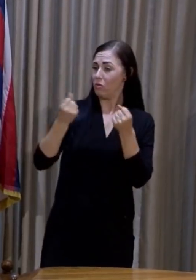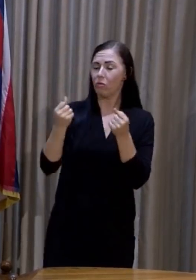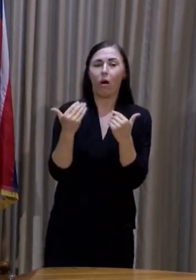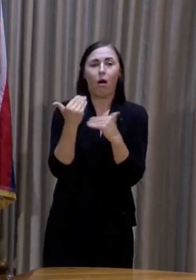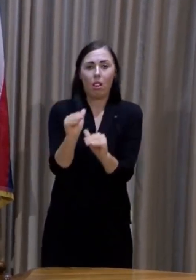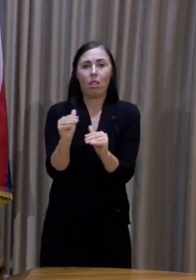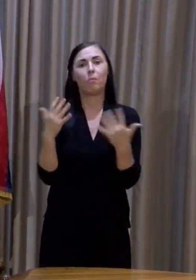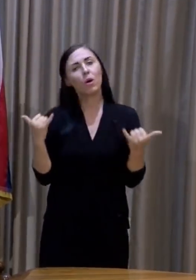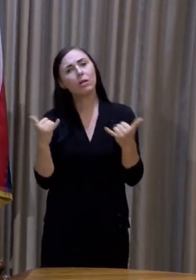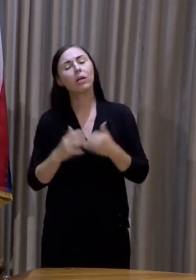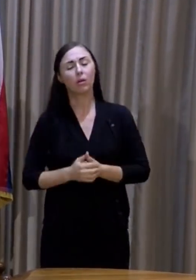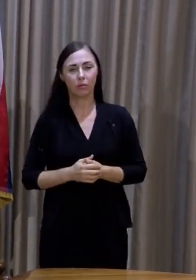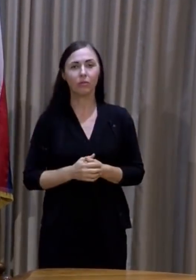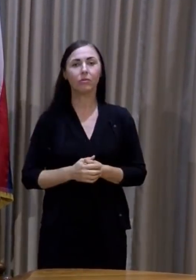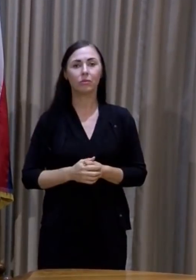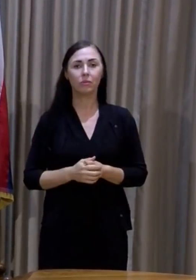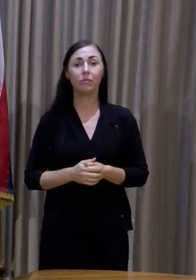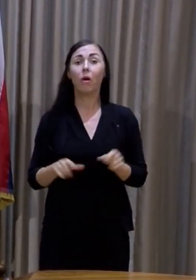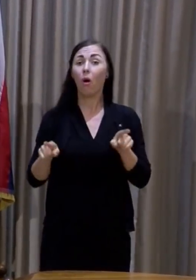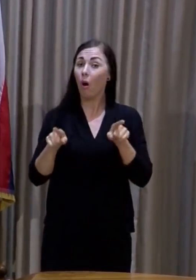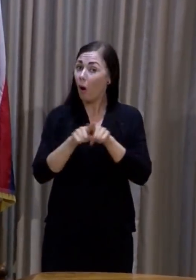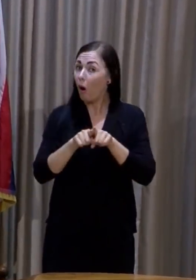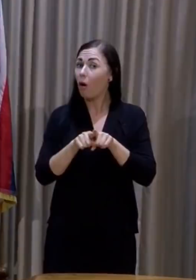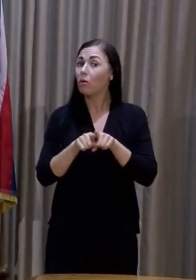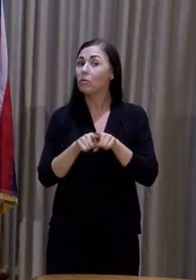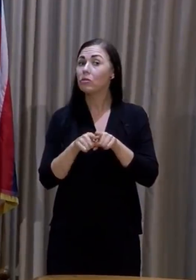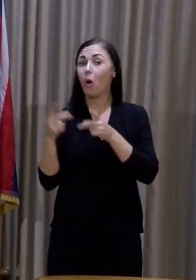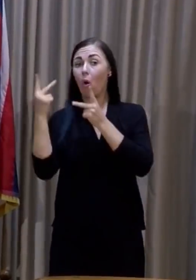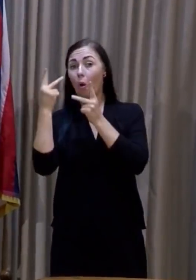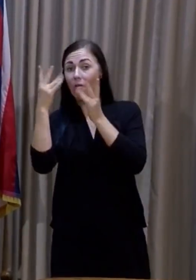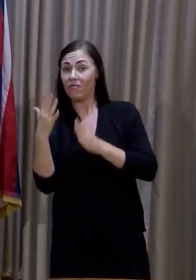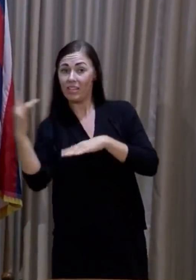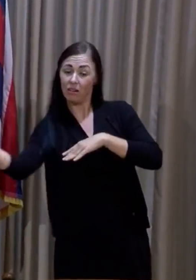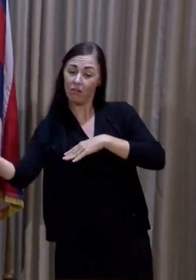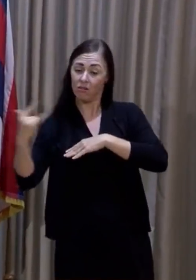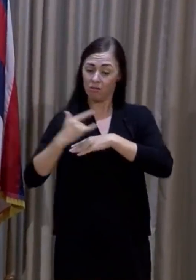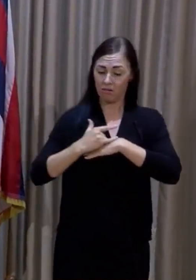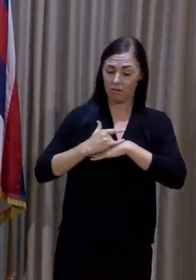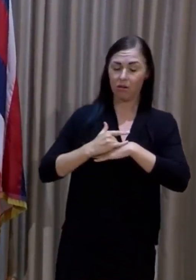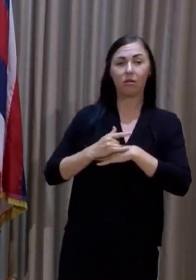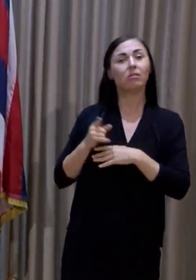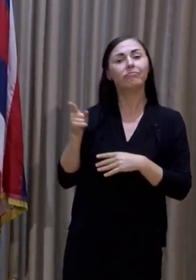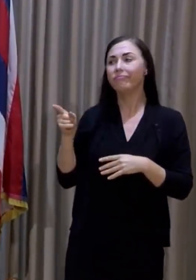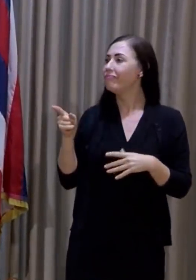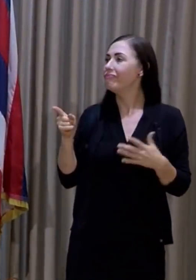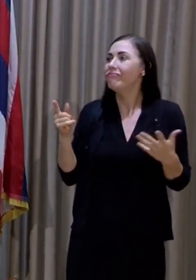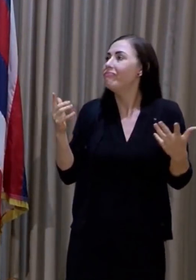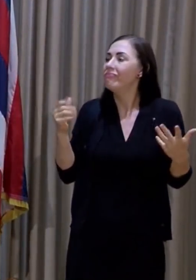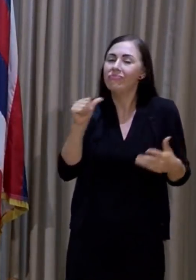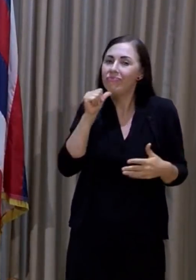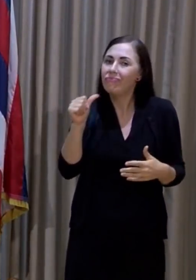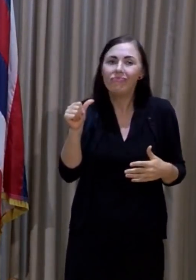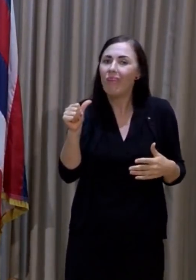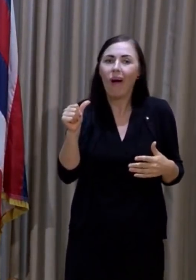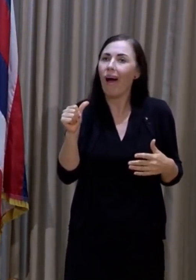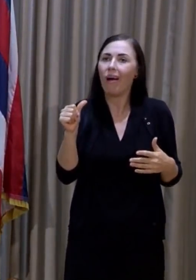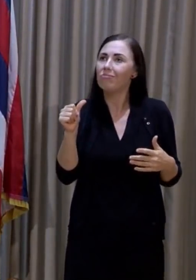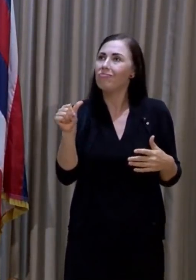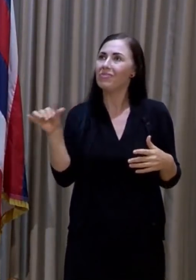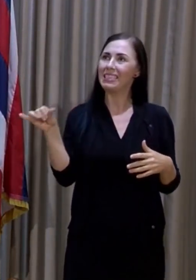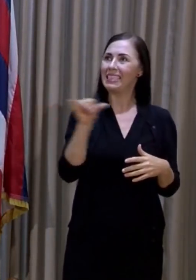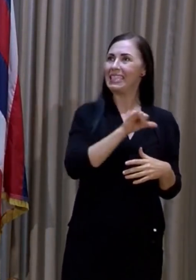And we know that the visitors who choose to come to the islands will not have the typical kind of